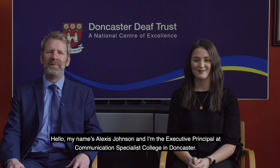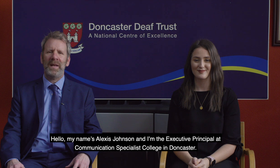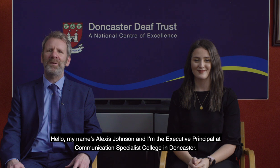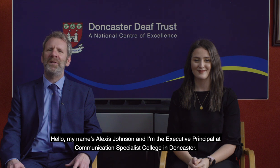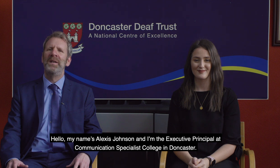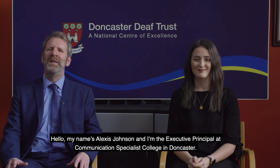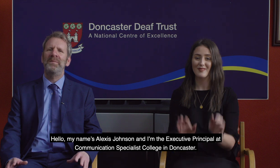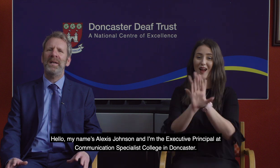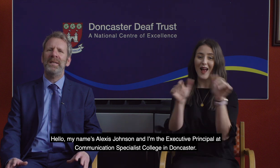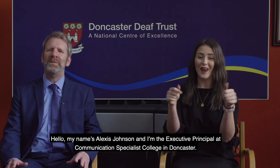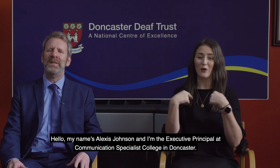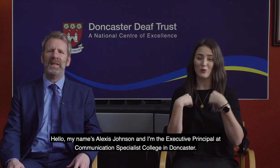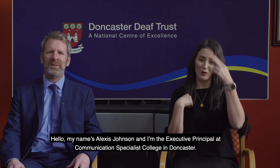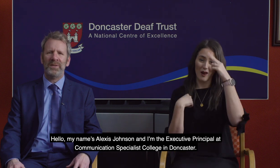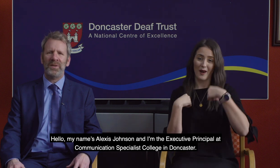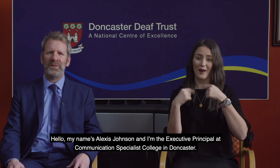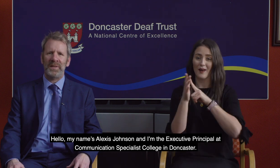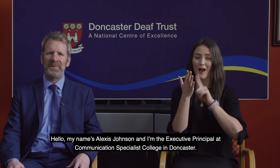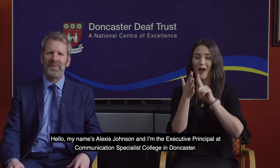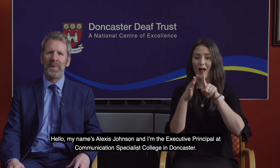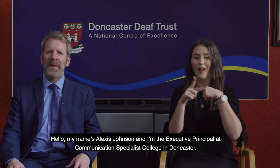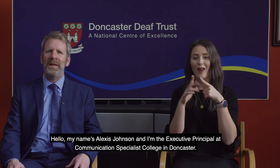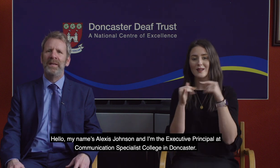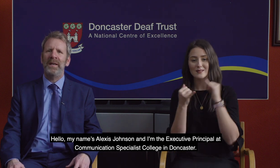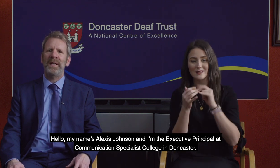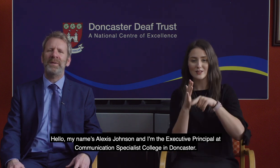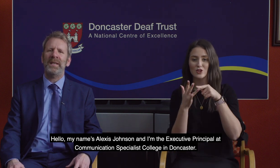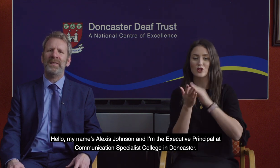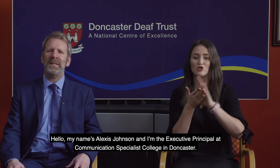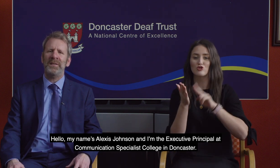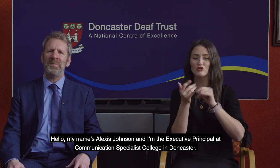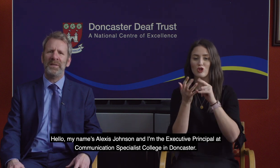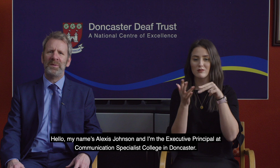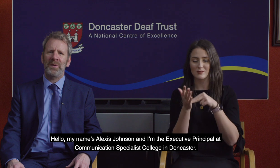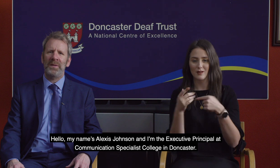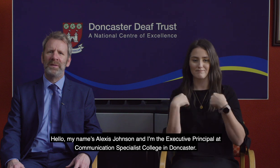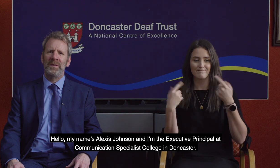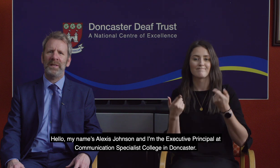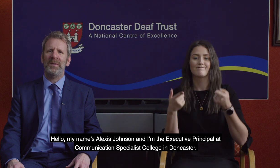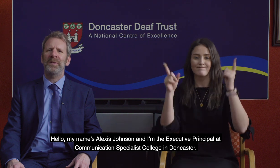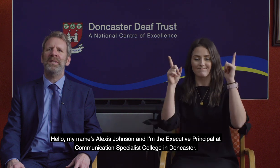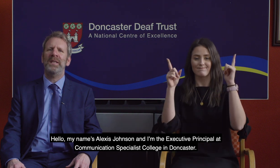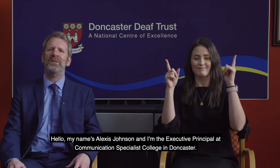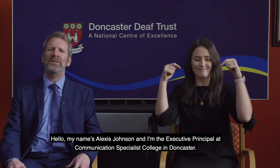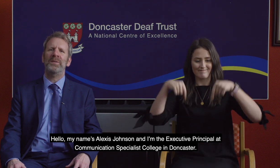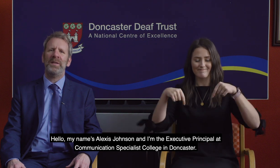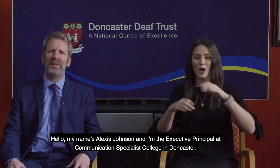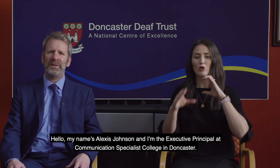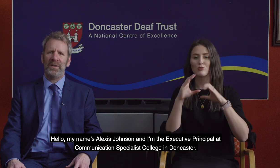Hello, my name's Alexis Johnson and I'm the Executive Principal at Communications Specialist